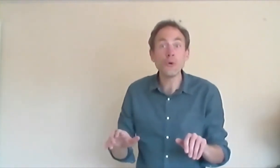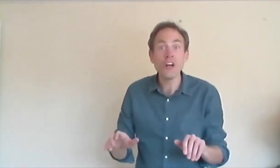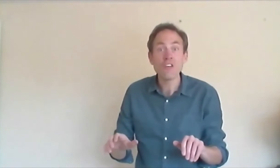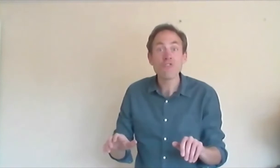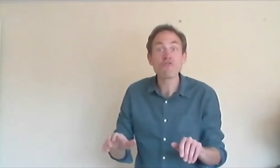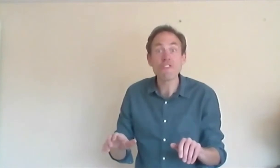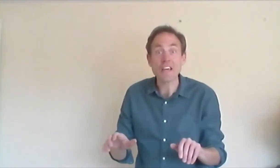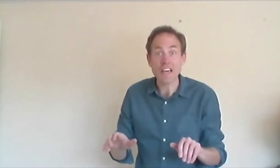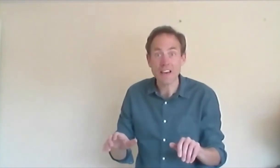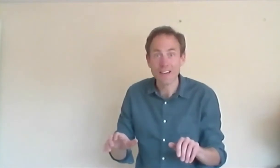three.